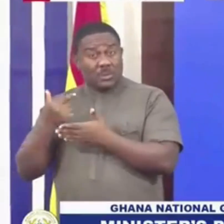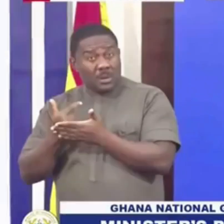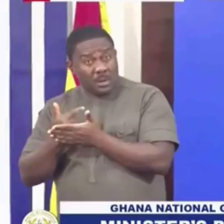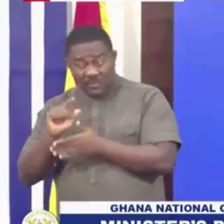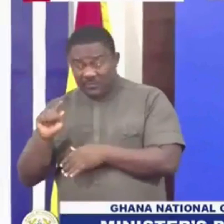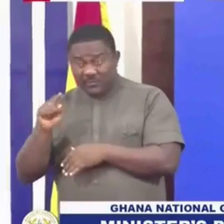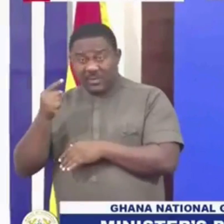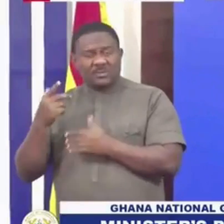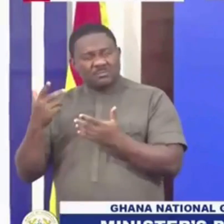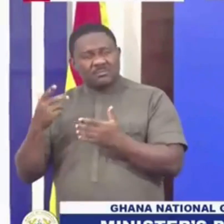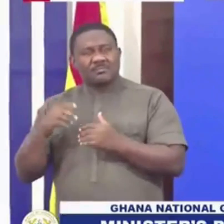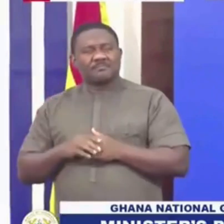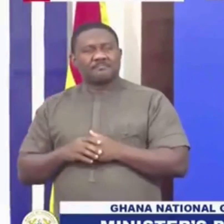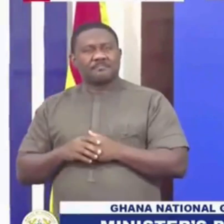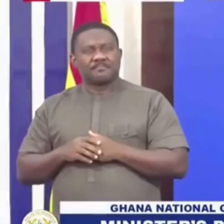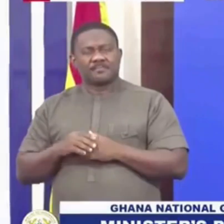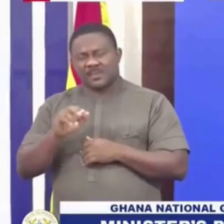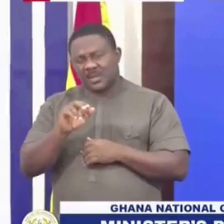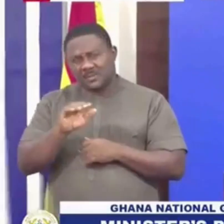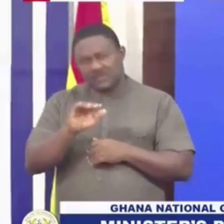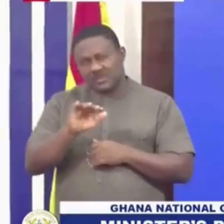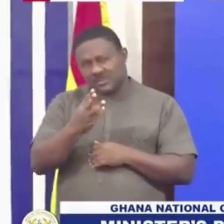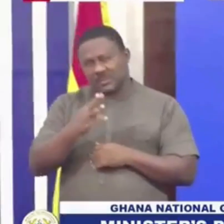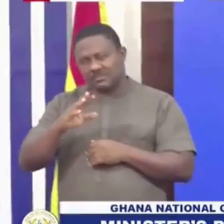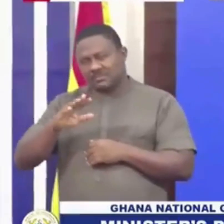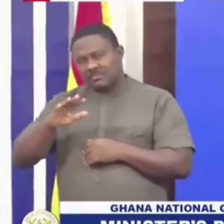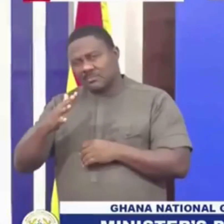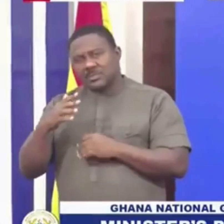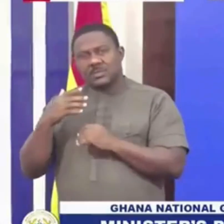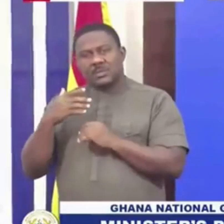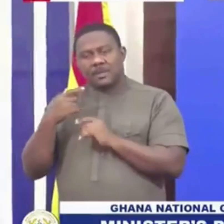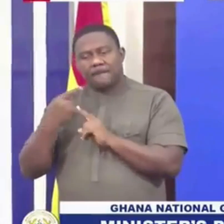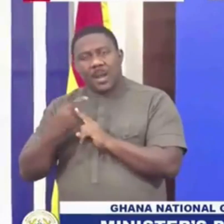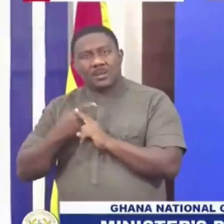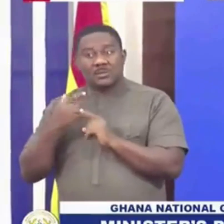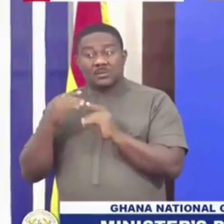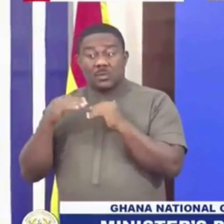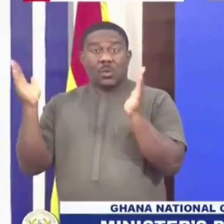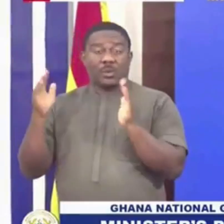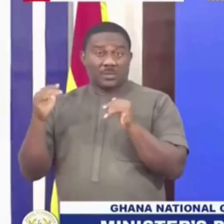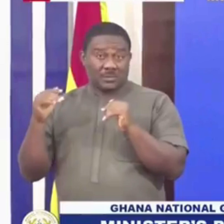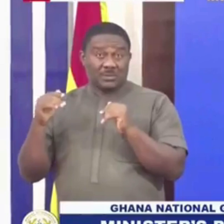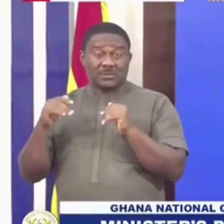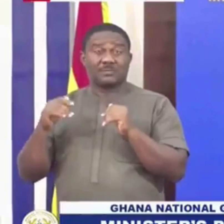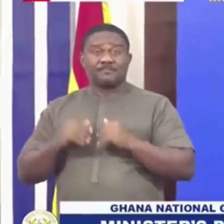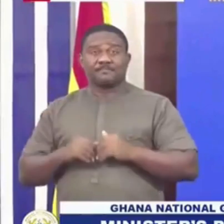about six months, five months to do commissioning of the infrastructure. So the first commercial